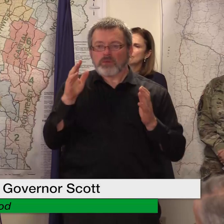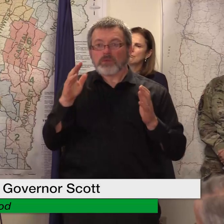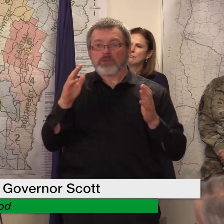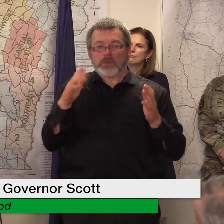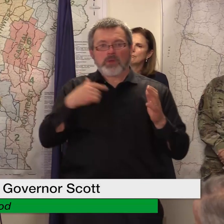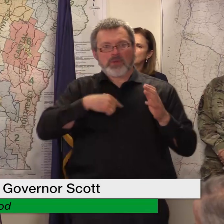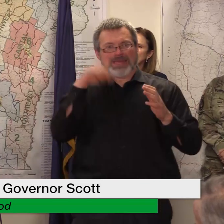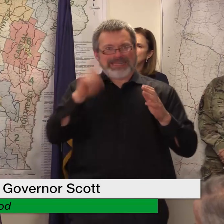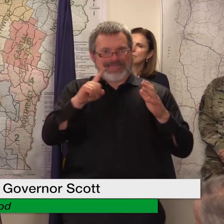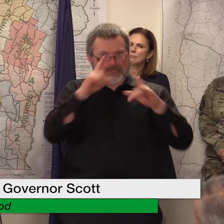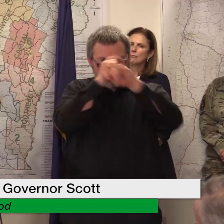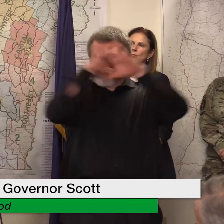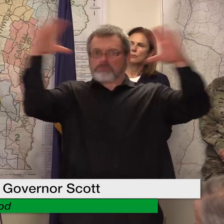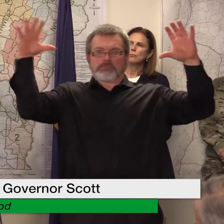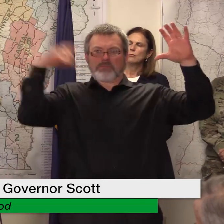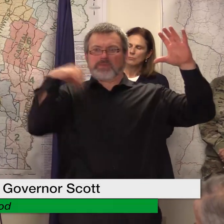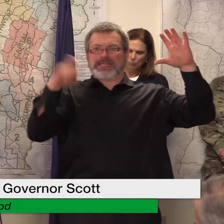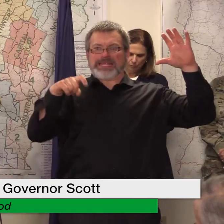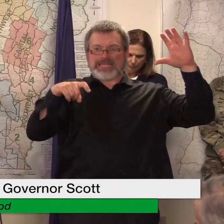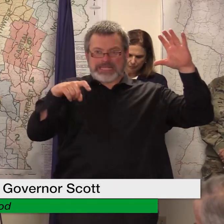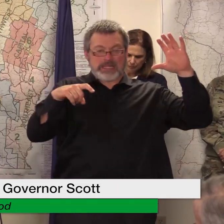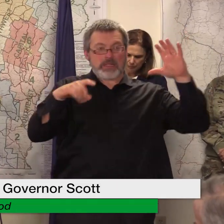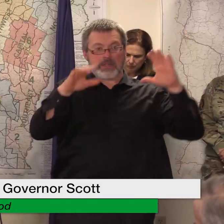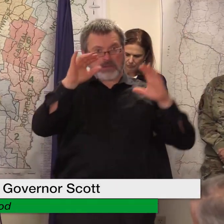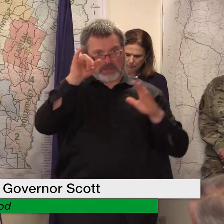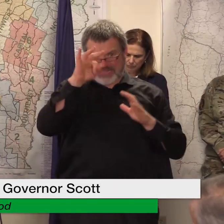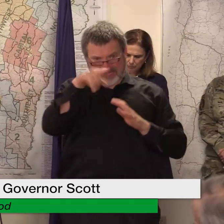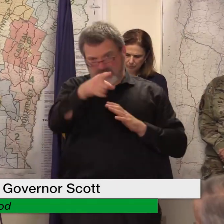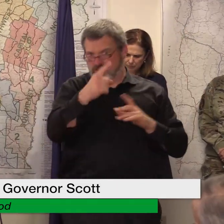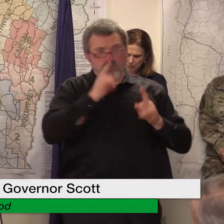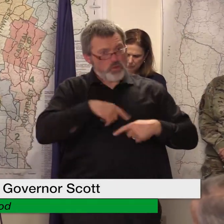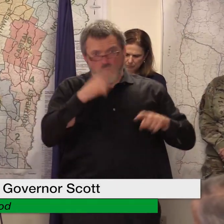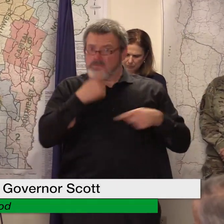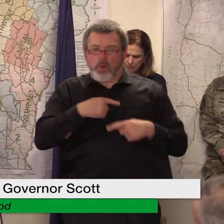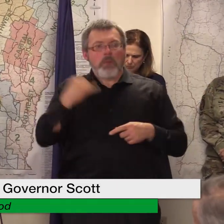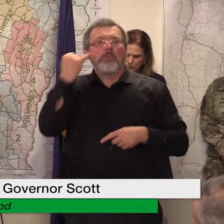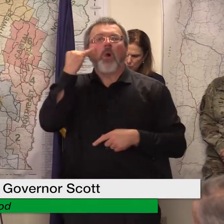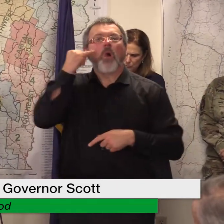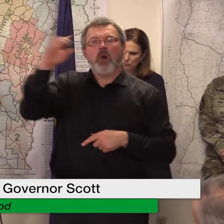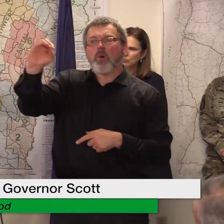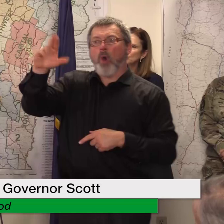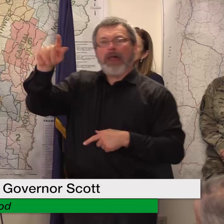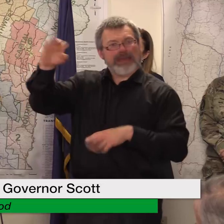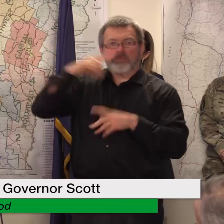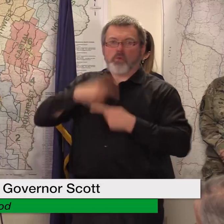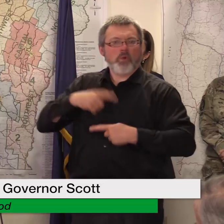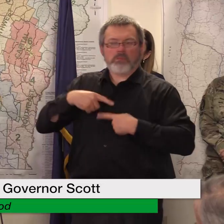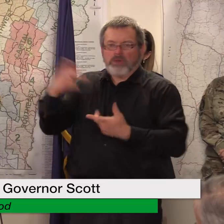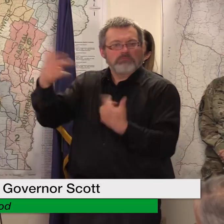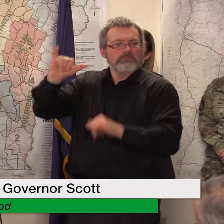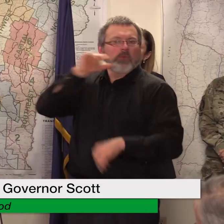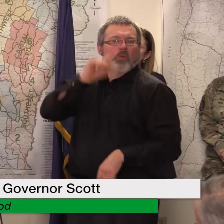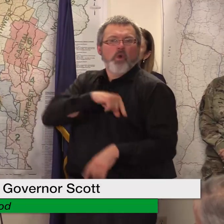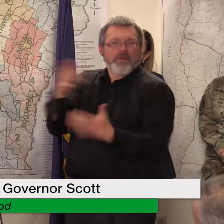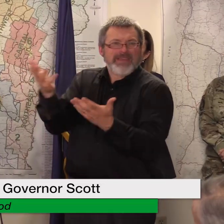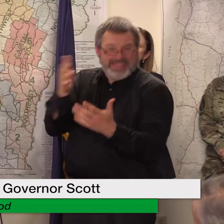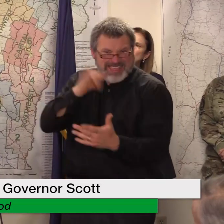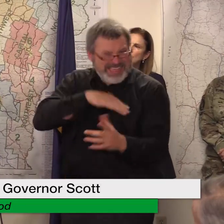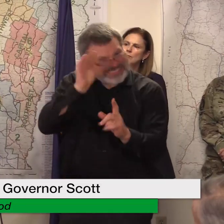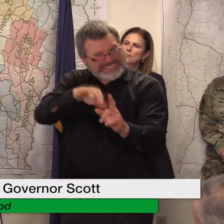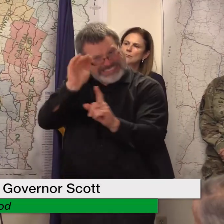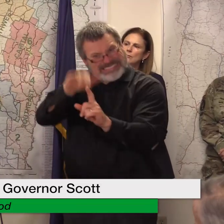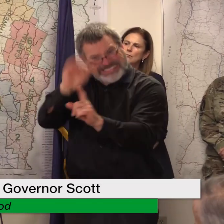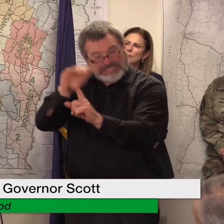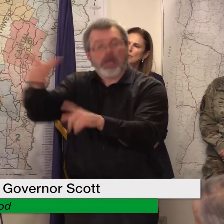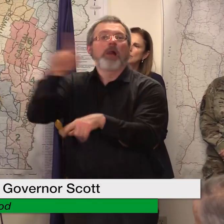qualify that's what happened with orleans right that we didn't have the data we needed we've really really pushed 2-1-1 and